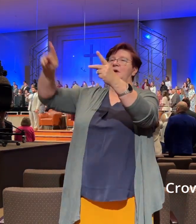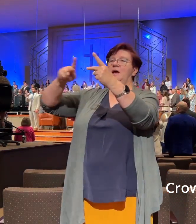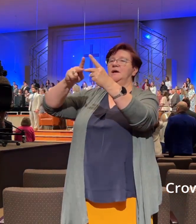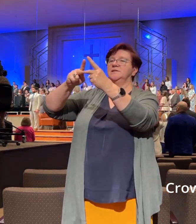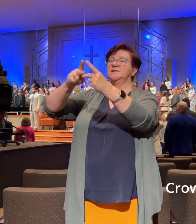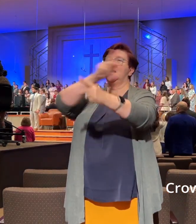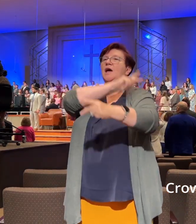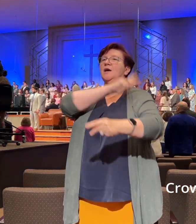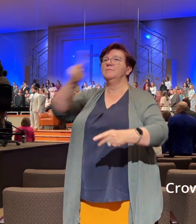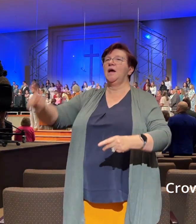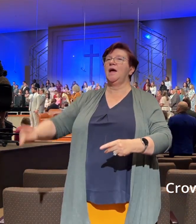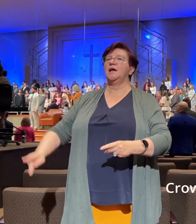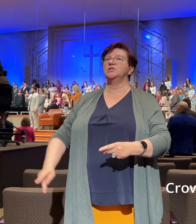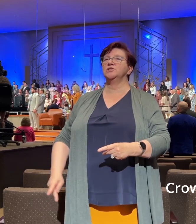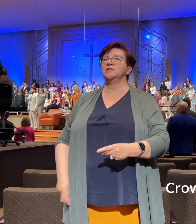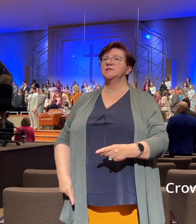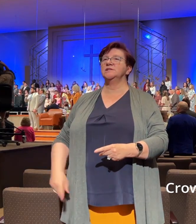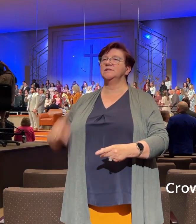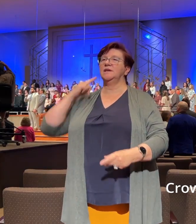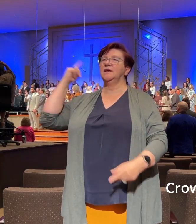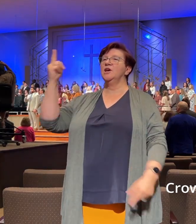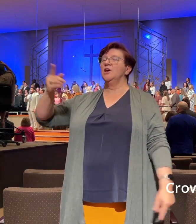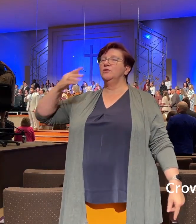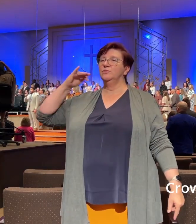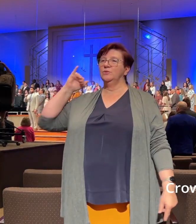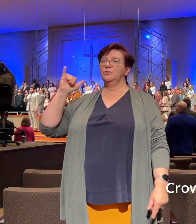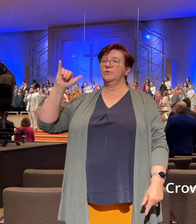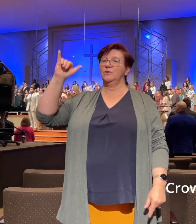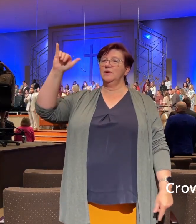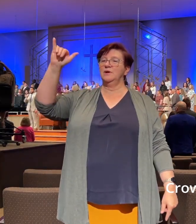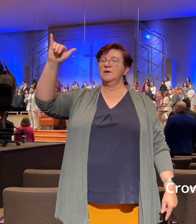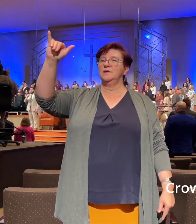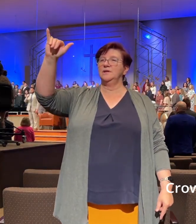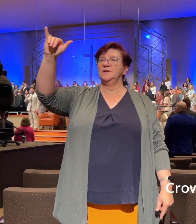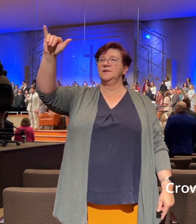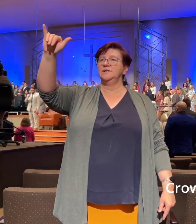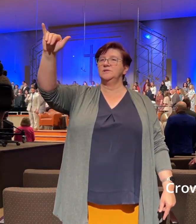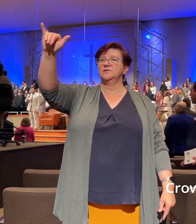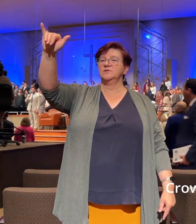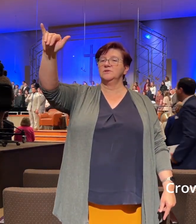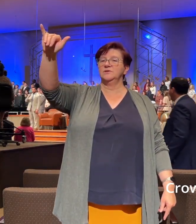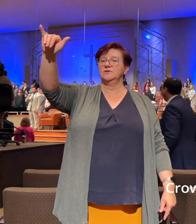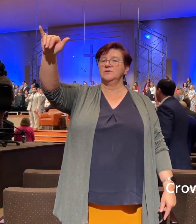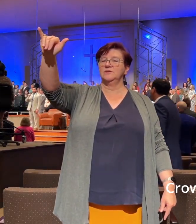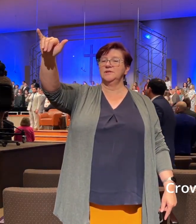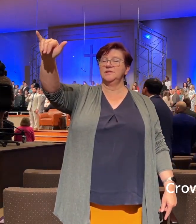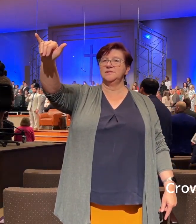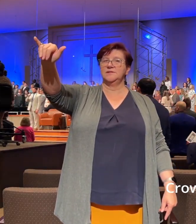as Thy matchless King through all eternity.